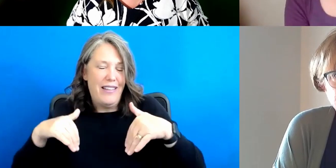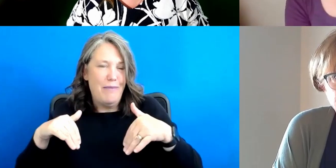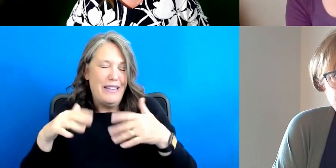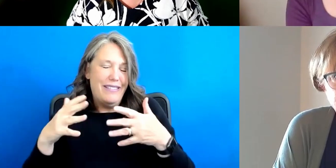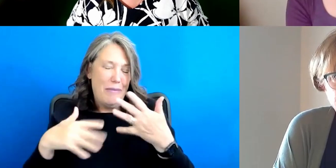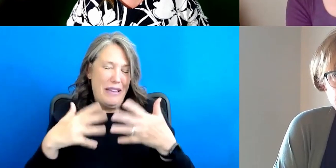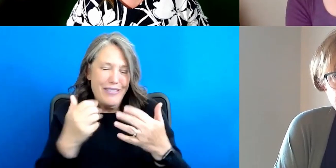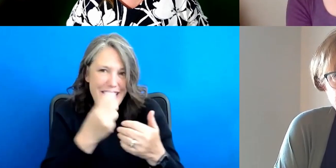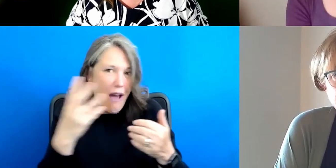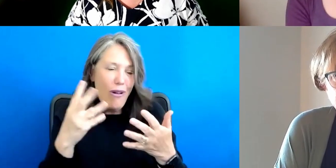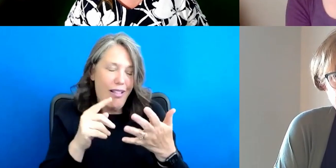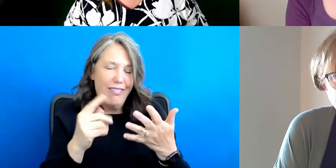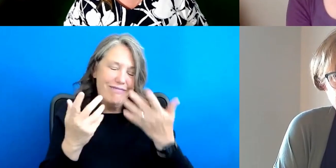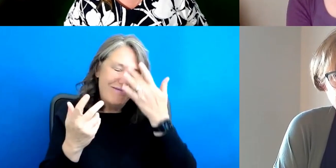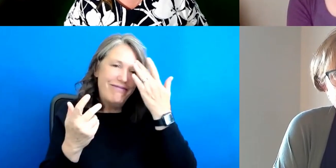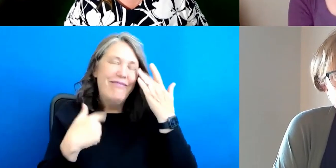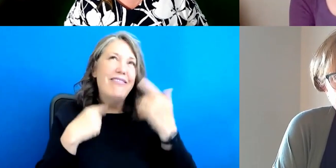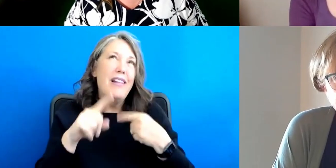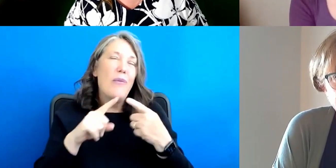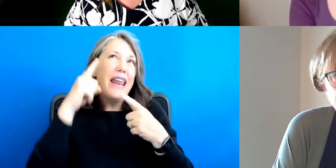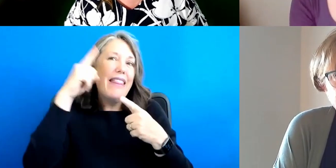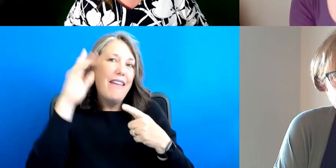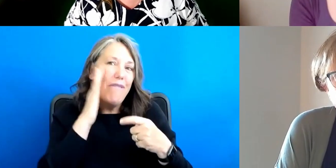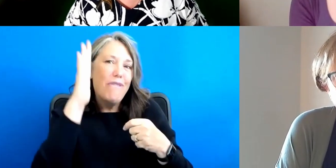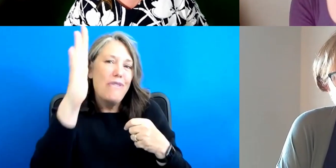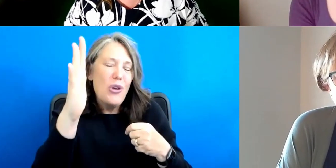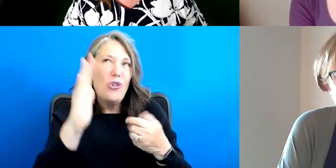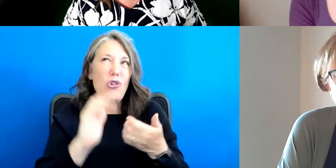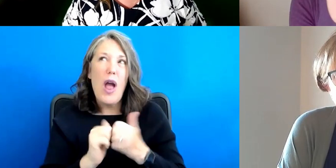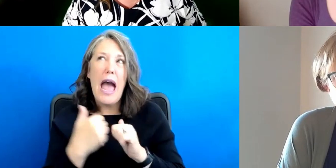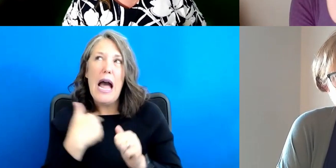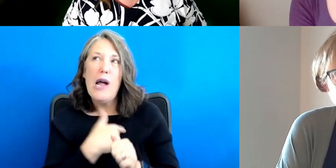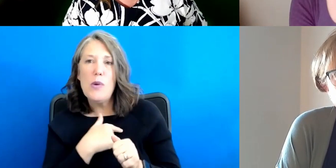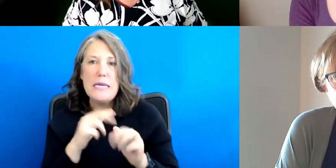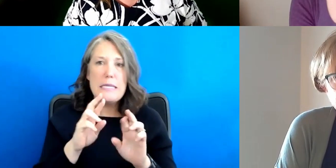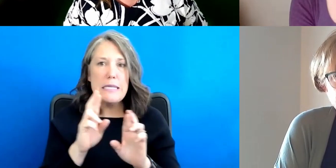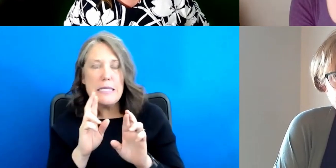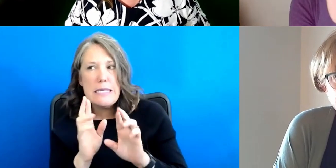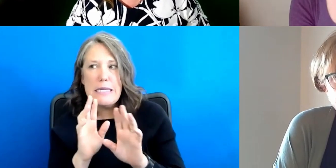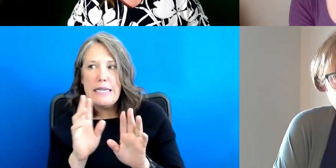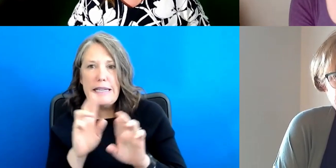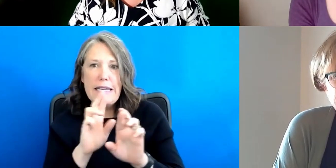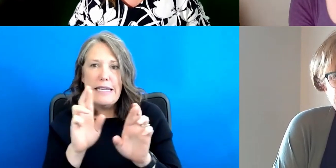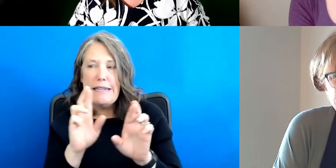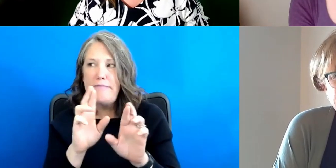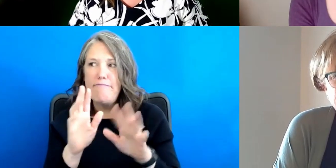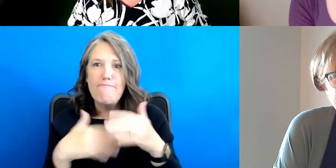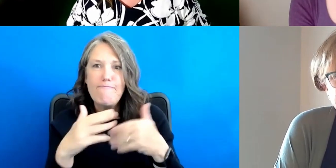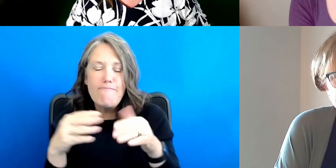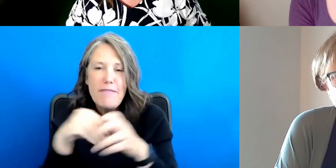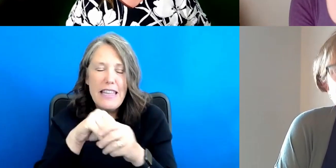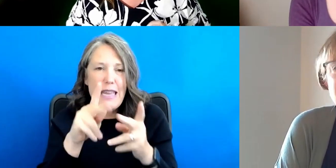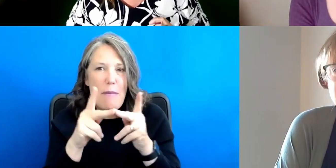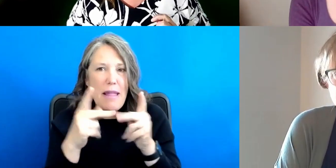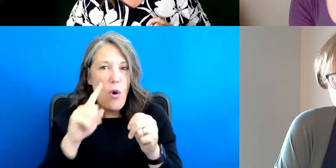I, I think when I think about the future, I'm like, okay, how do we jockey ourselves into the position to where we're the